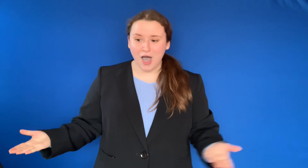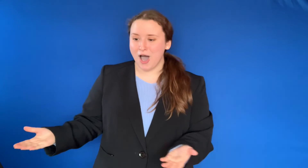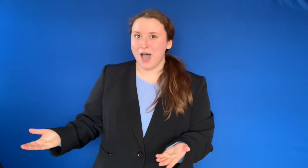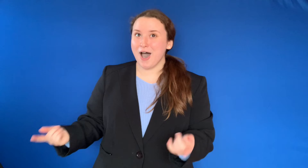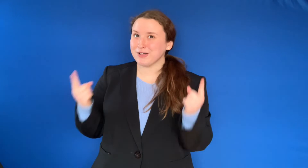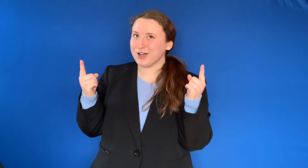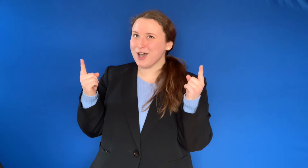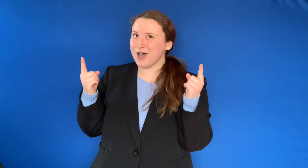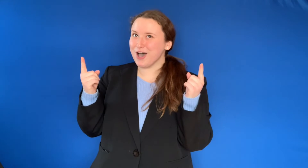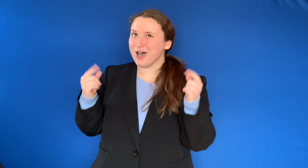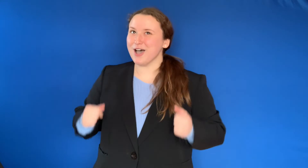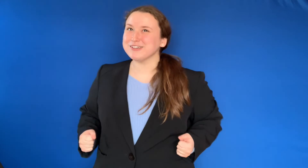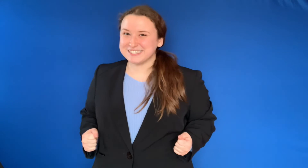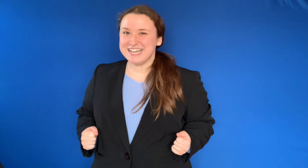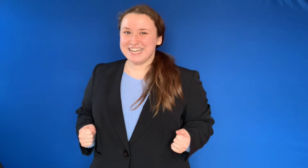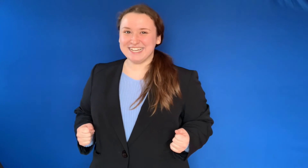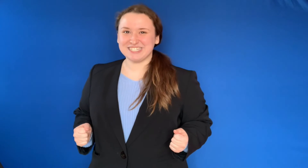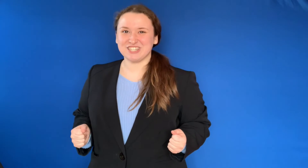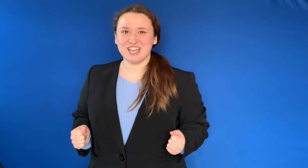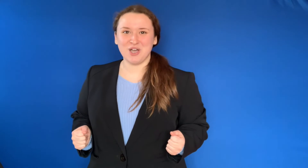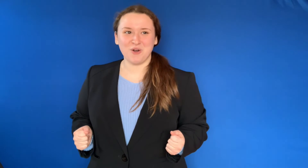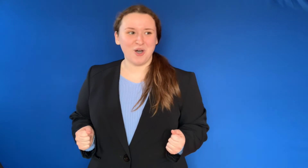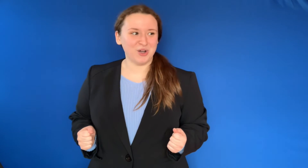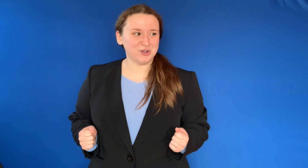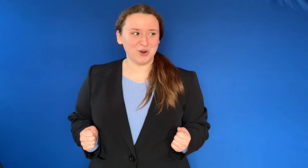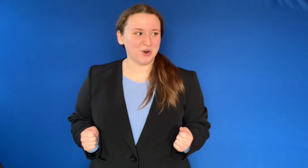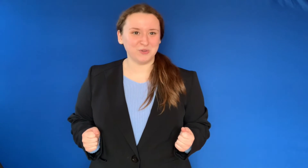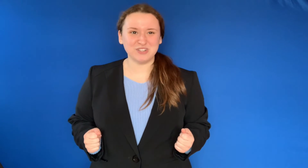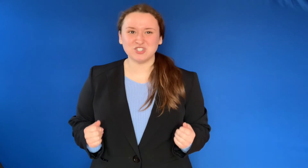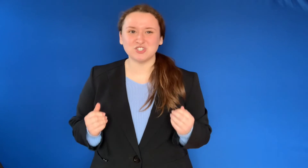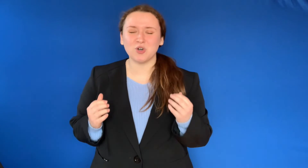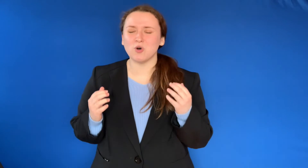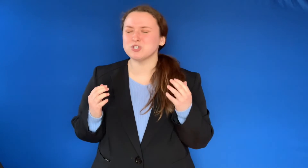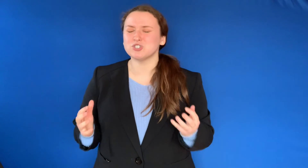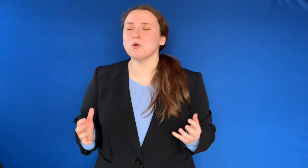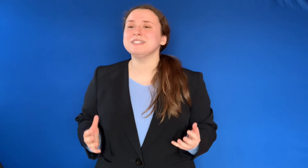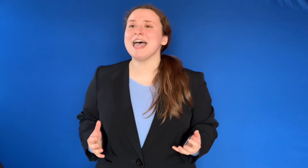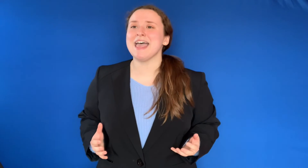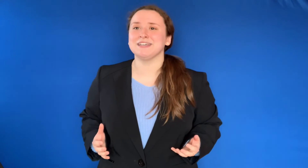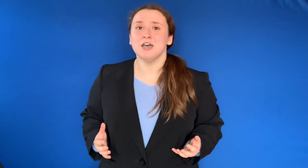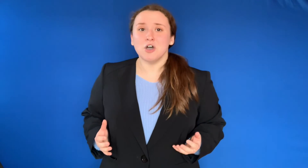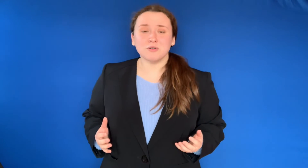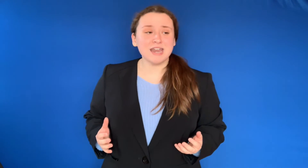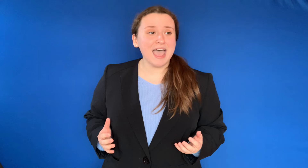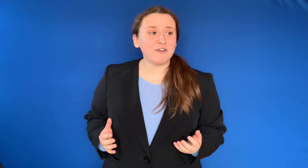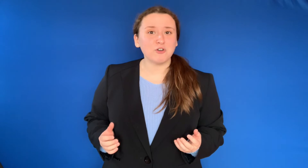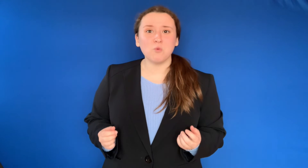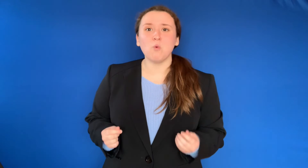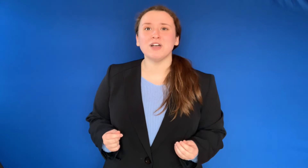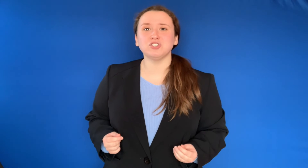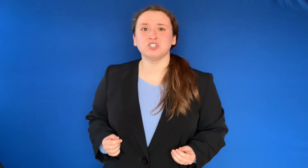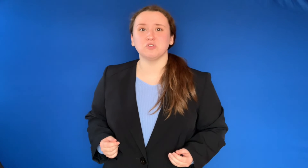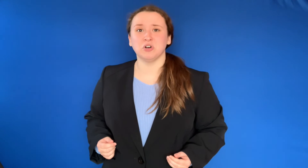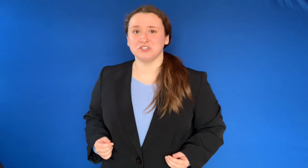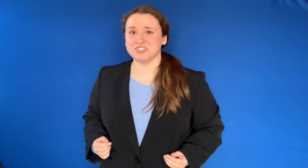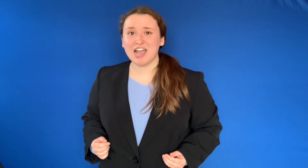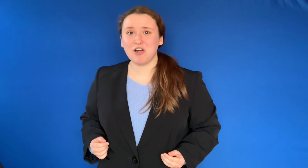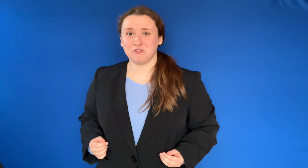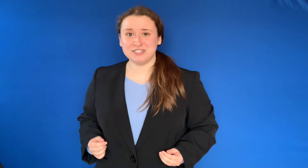girls. Is there a girl with souls so dead who never once to herself has